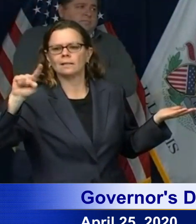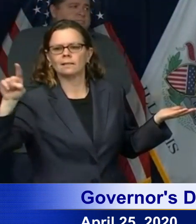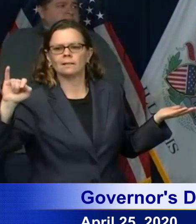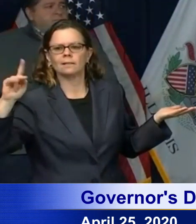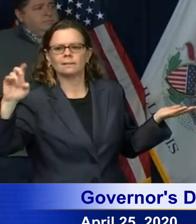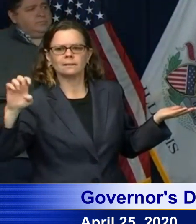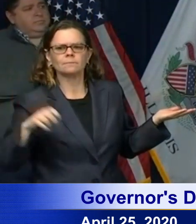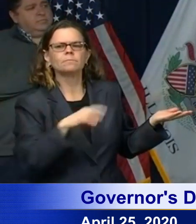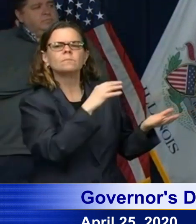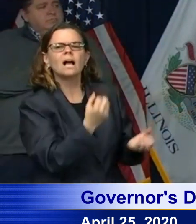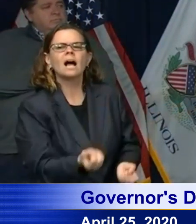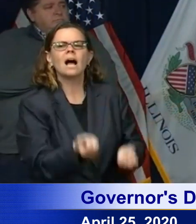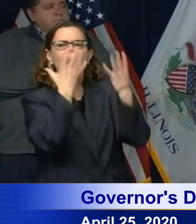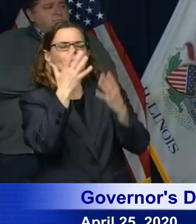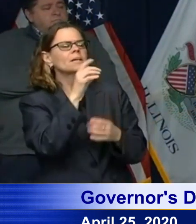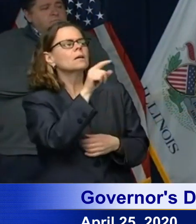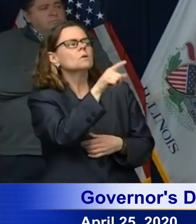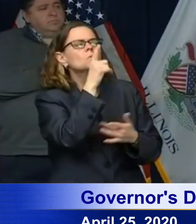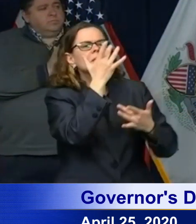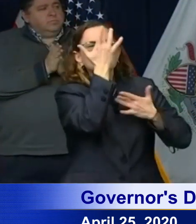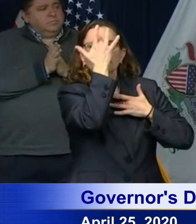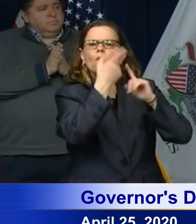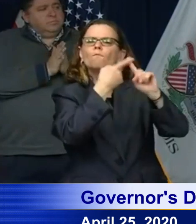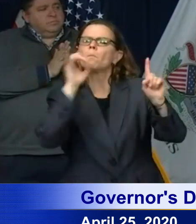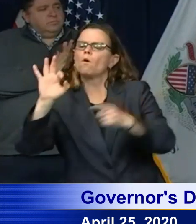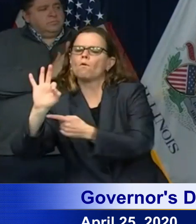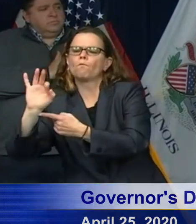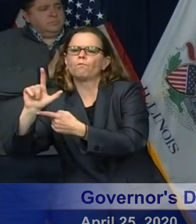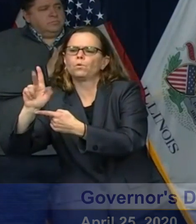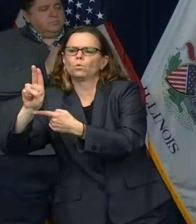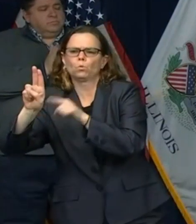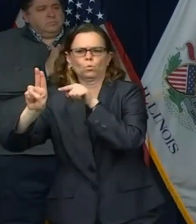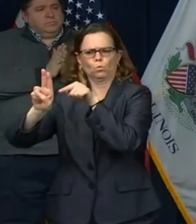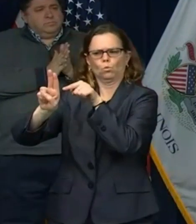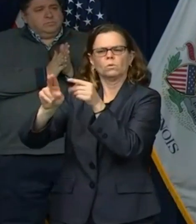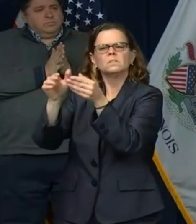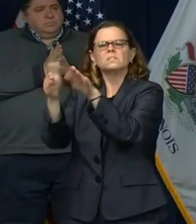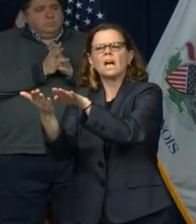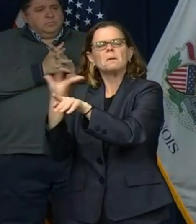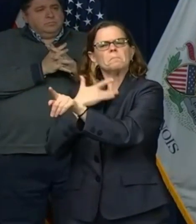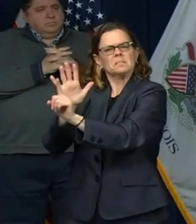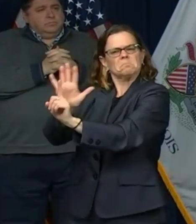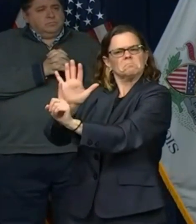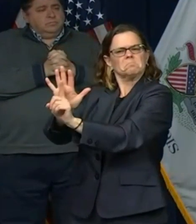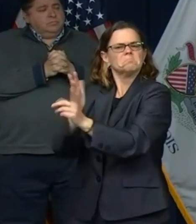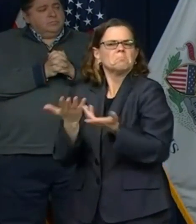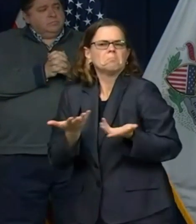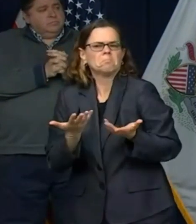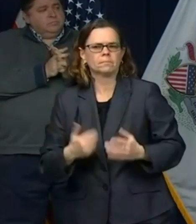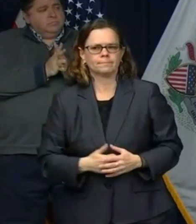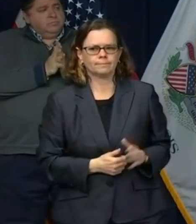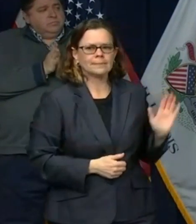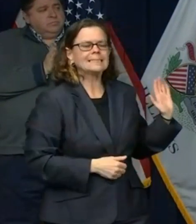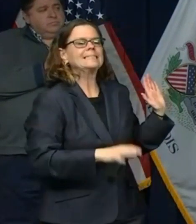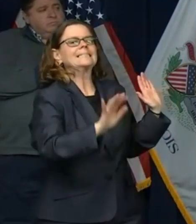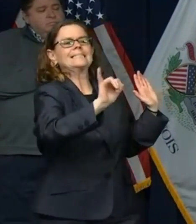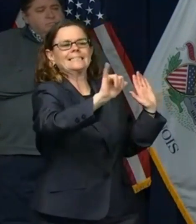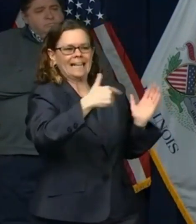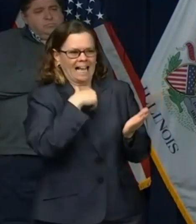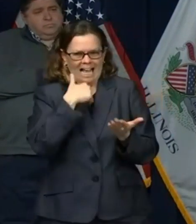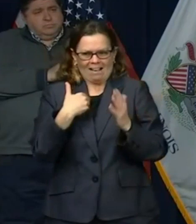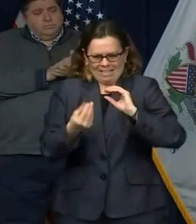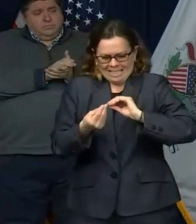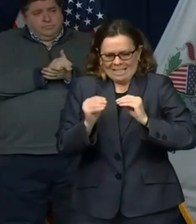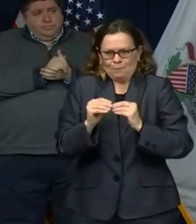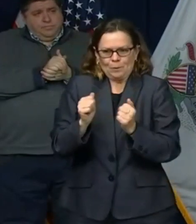so far? That's great. I don't have those numbers. I actually just posed a similar question, uh, to my team. I don't know if my phone